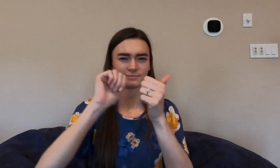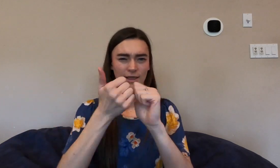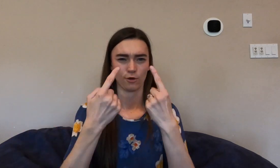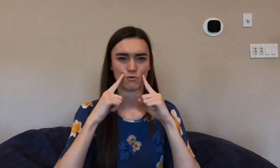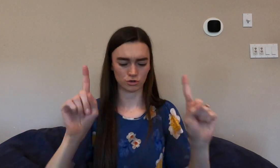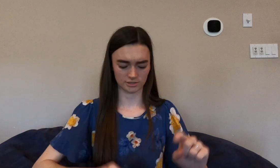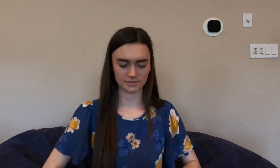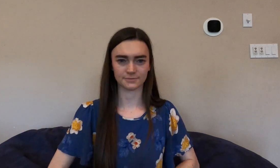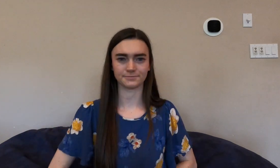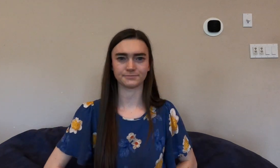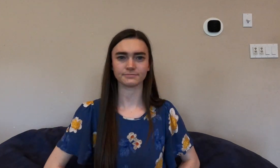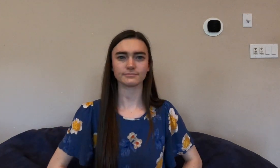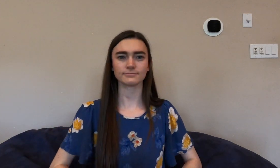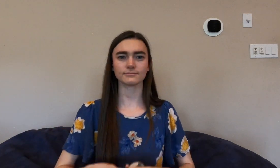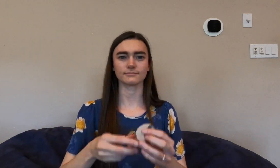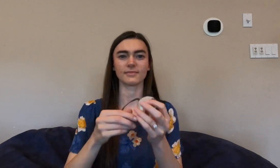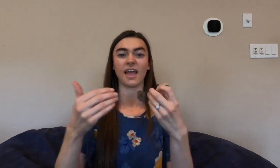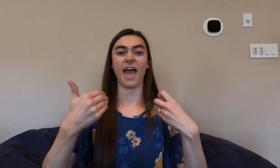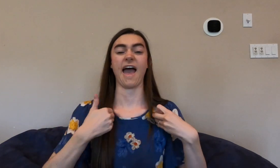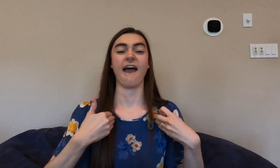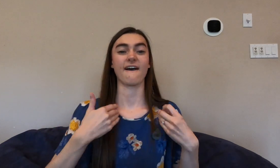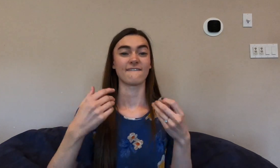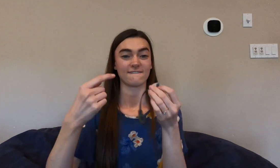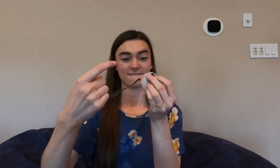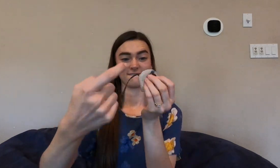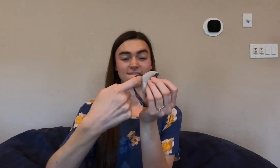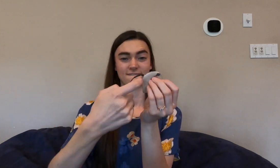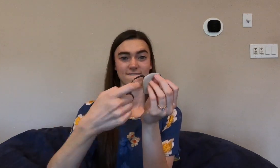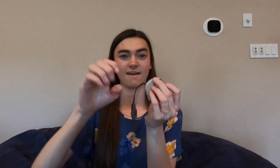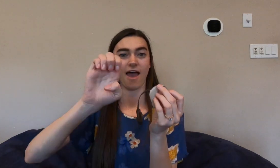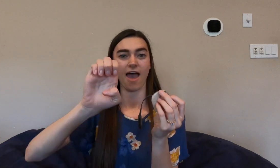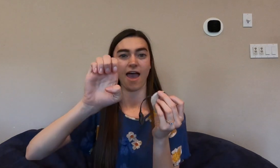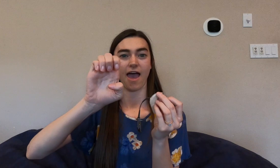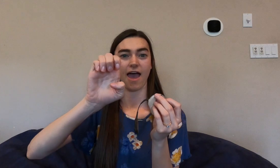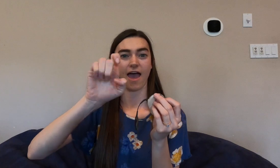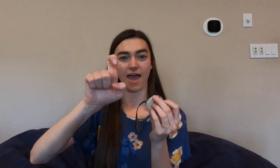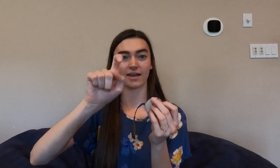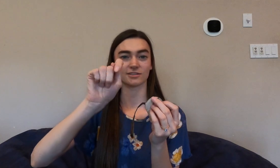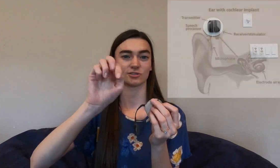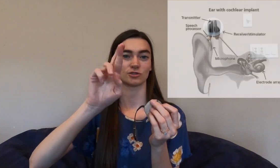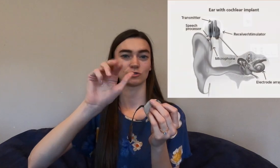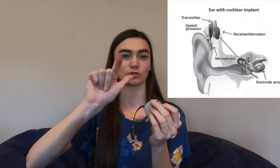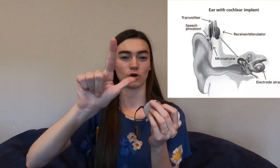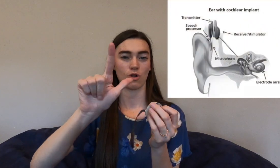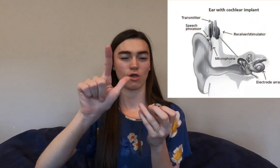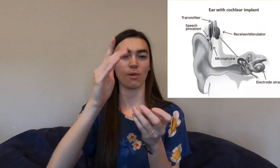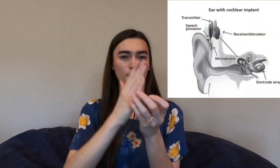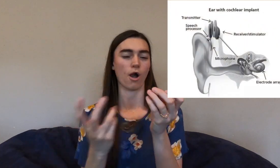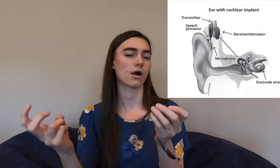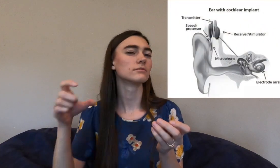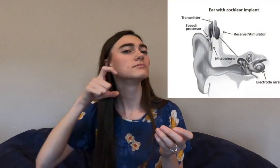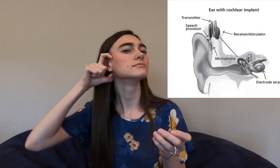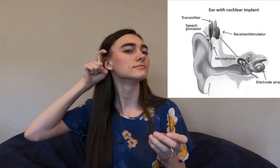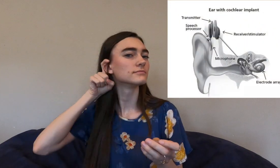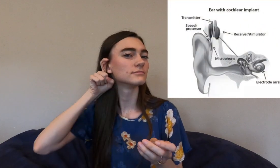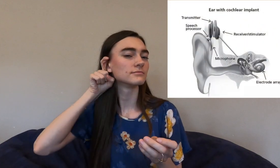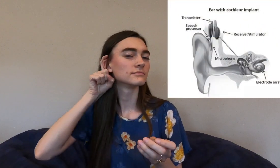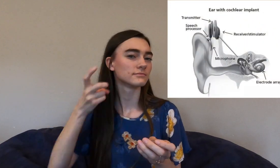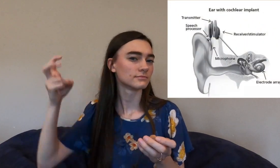the cochlear implant how it works. It has an external component that fits